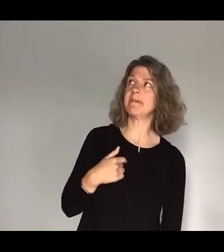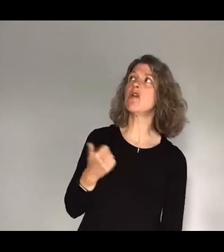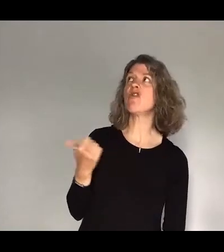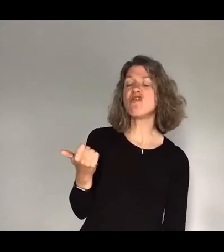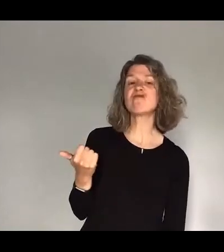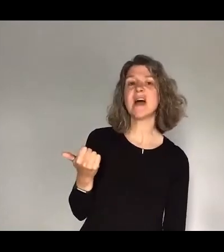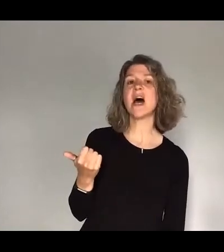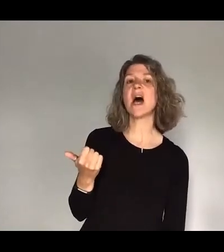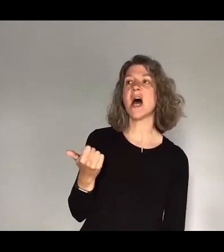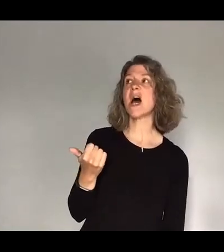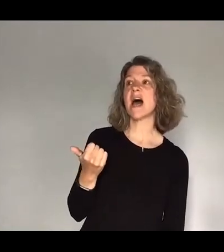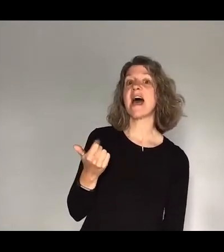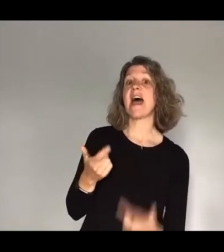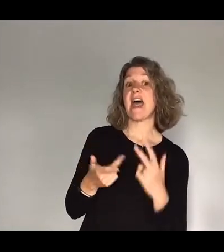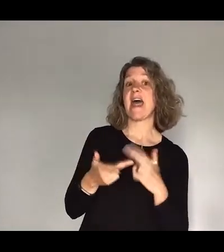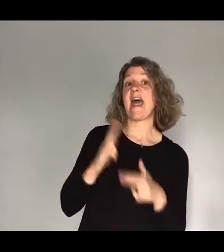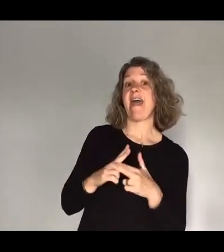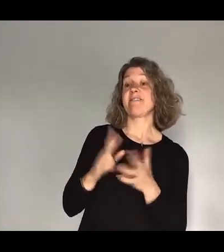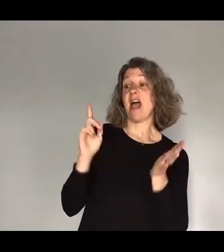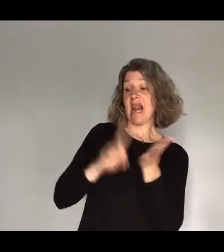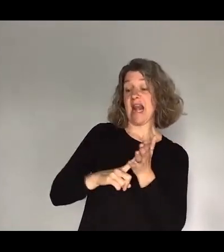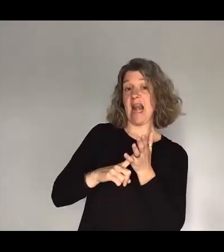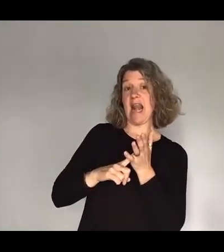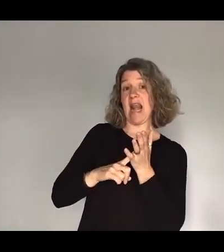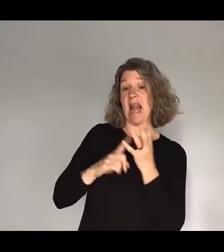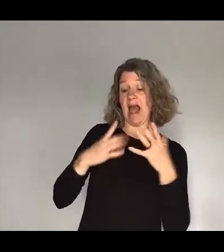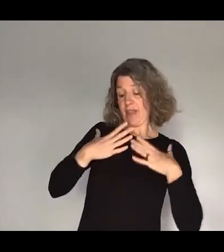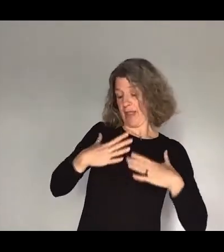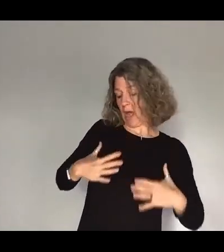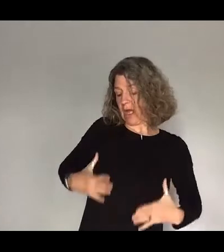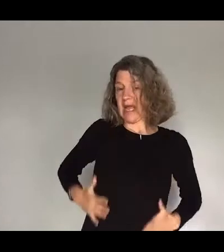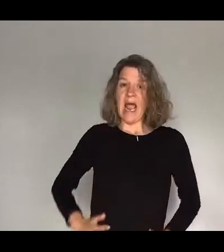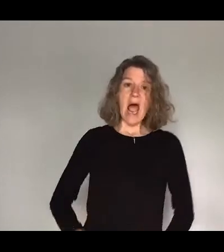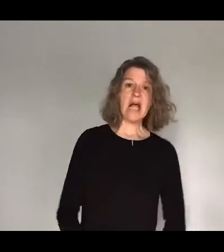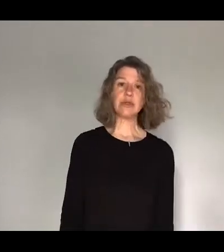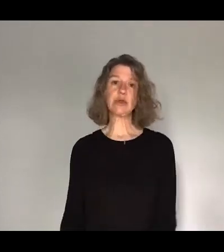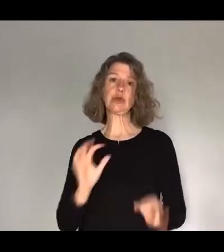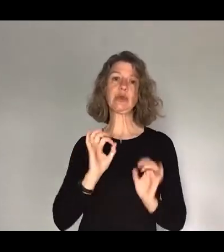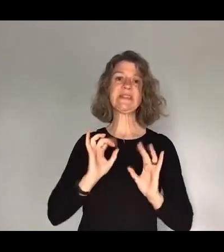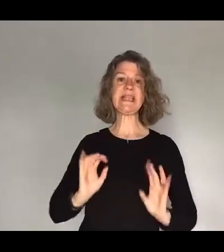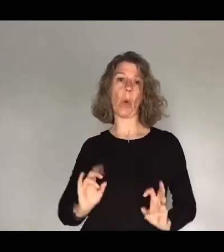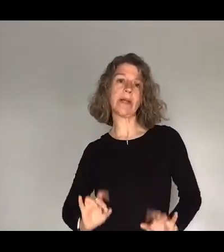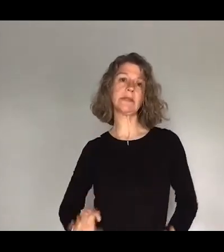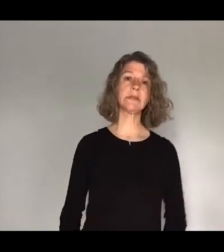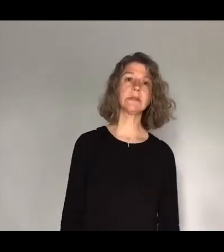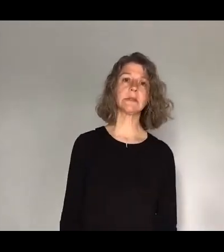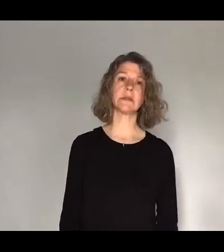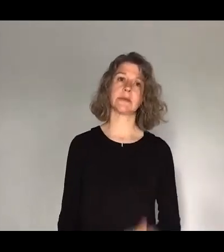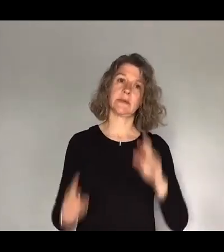the leather sequined catsuit that I had just opened for Christmas to church. To give you a picture of what life looked